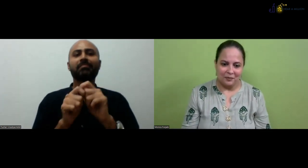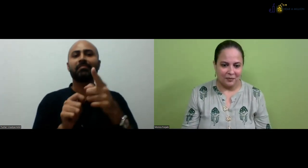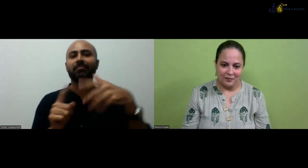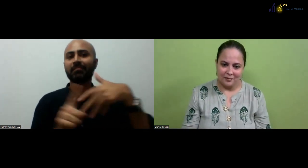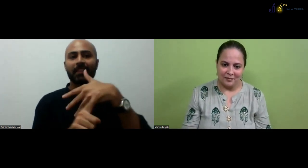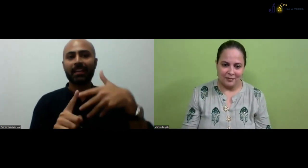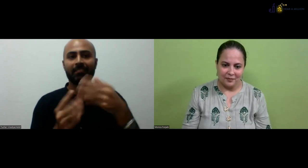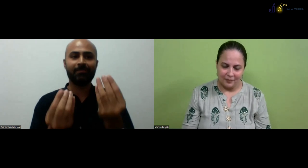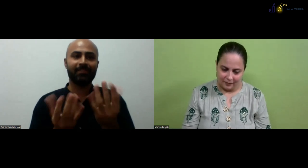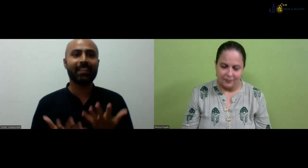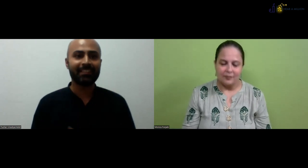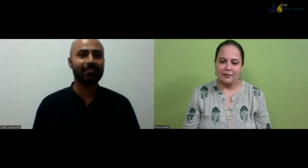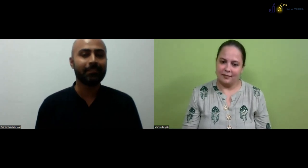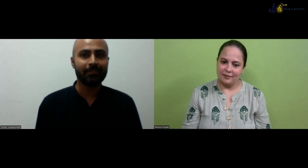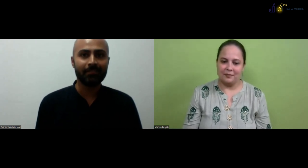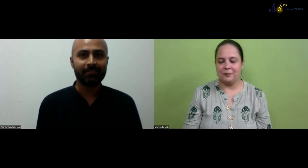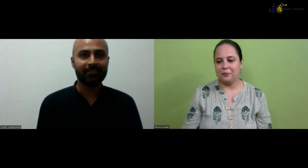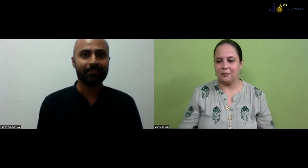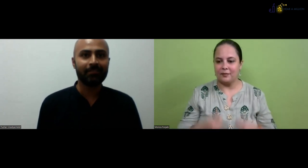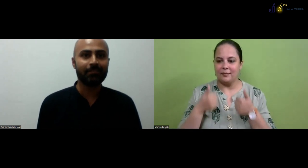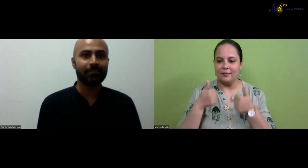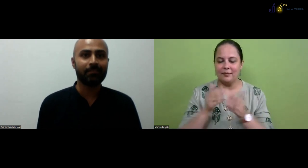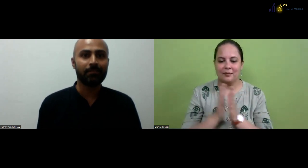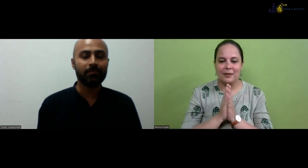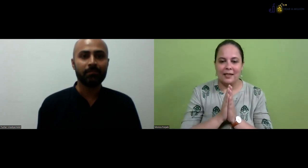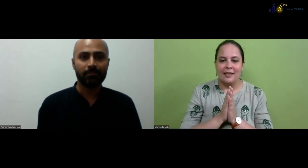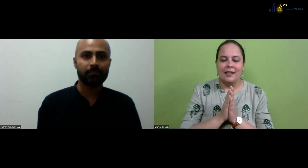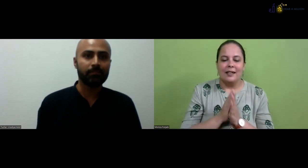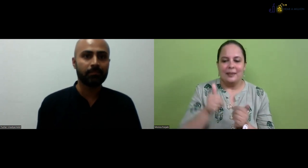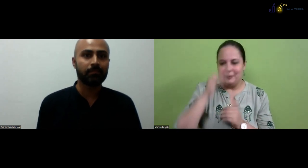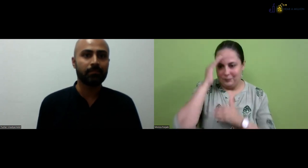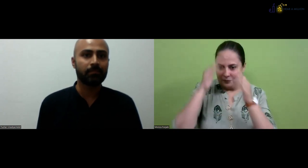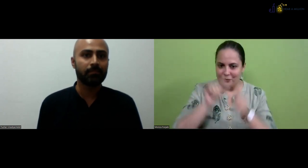What's your background and also let us know what you do, your name.